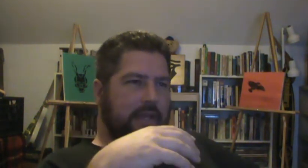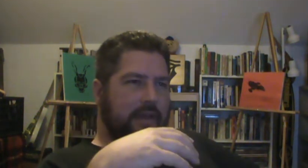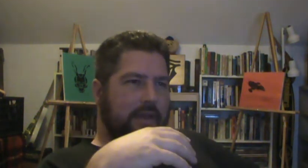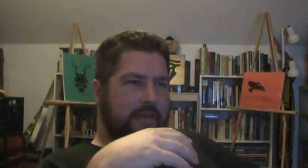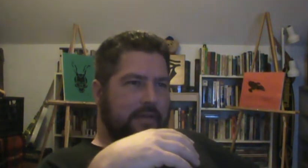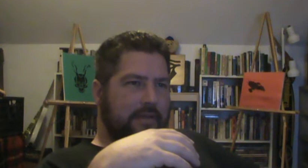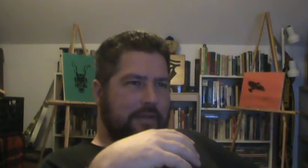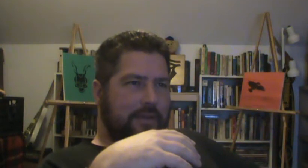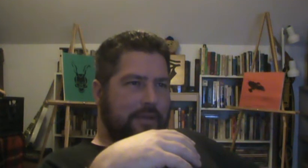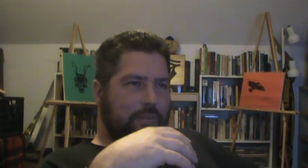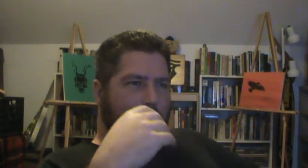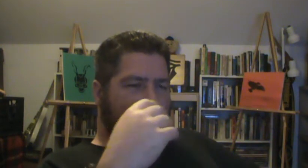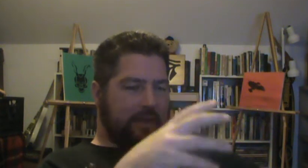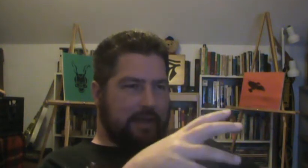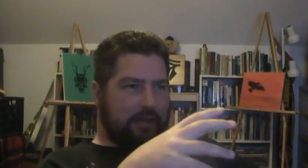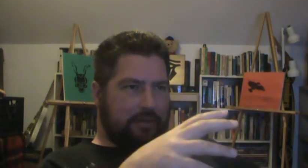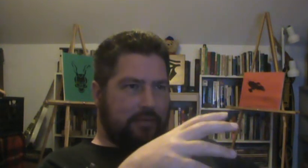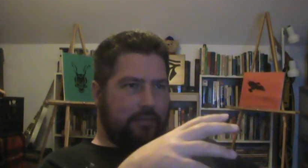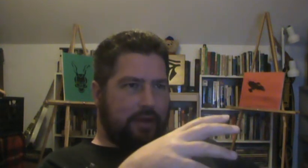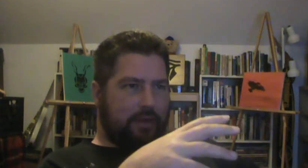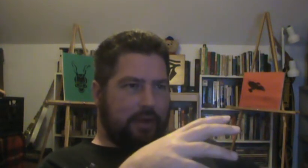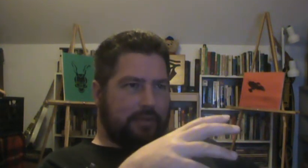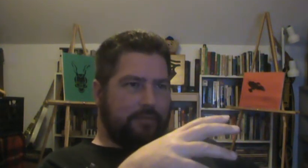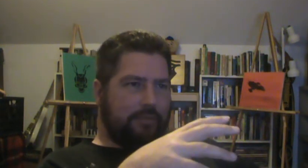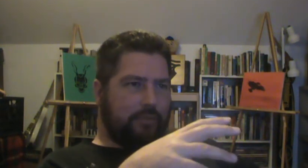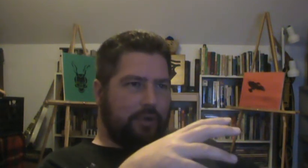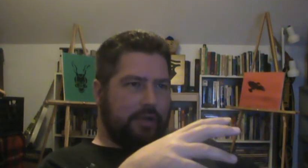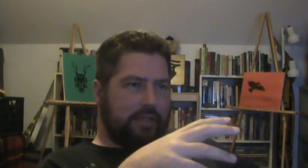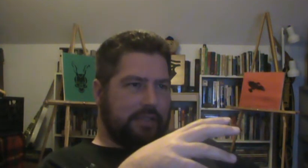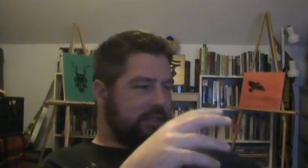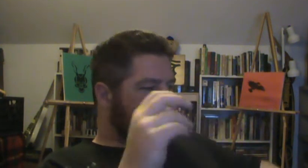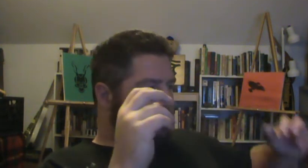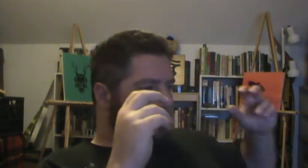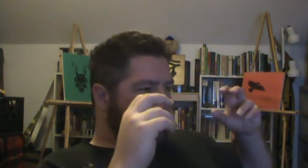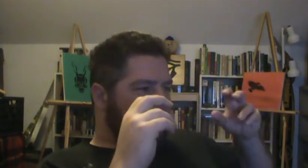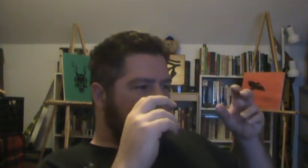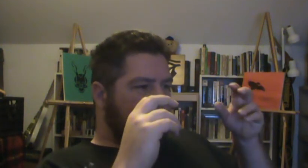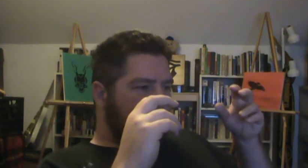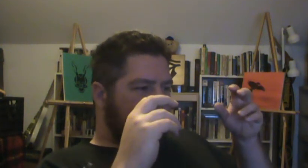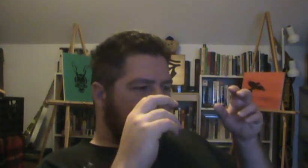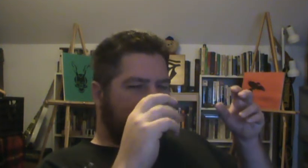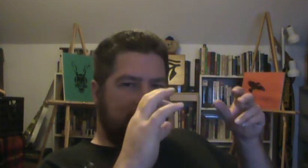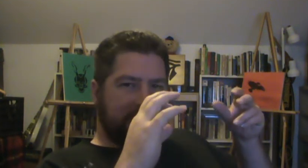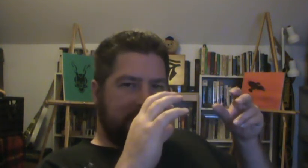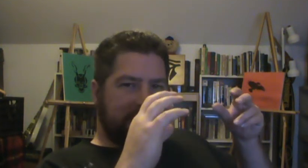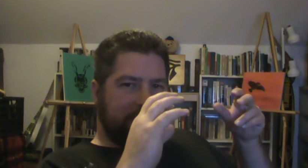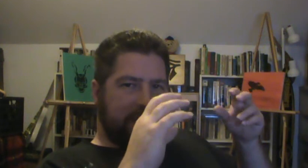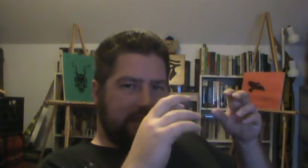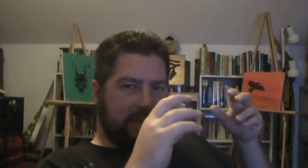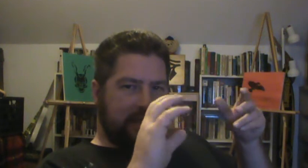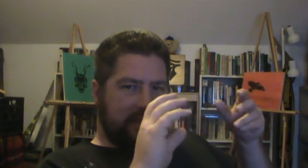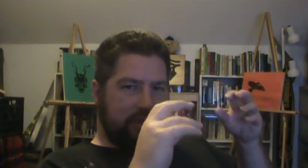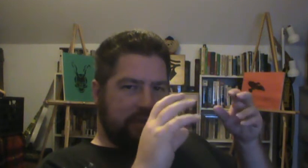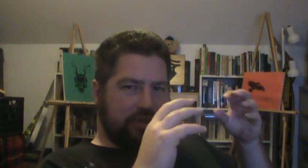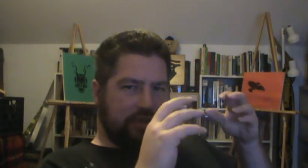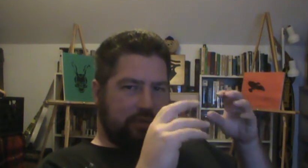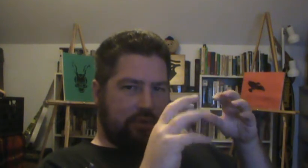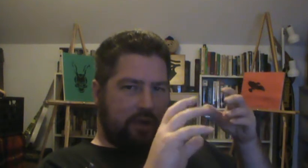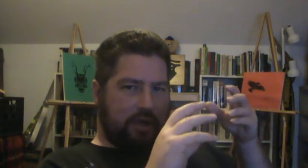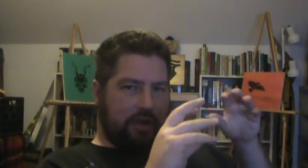Specifically, what we think went on was flashlights that you could screw on and